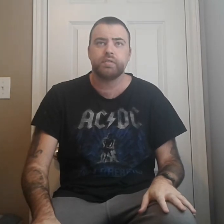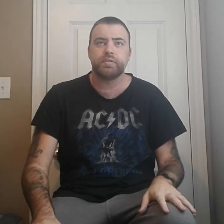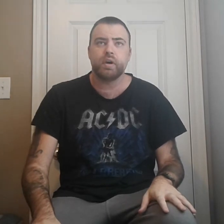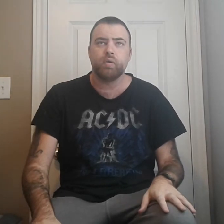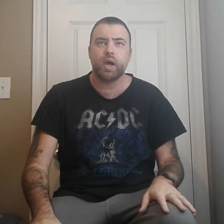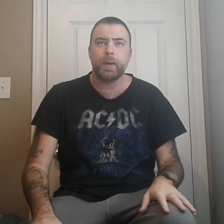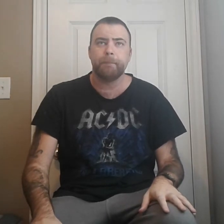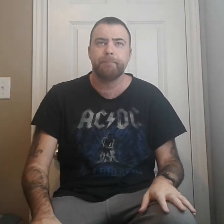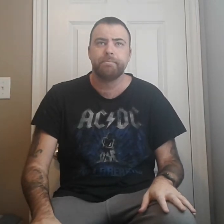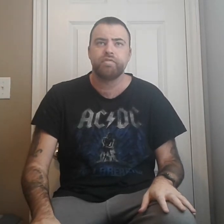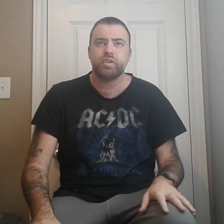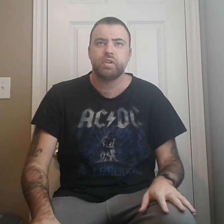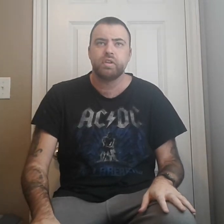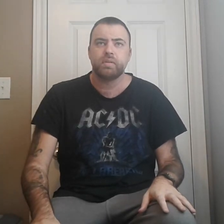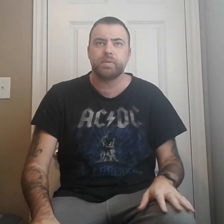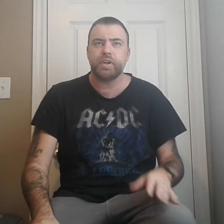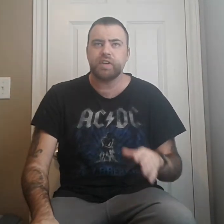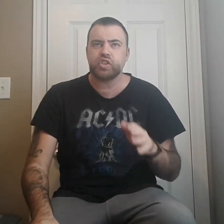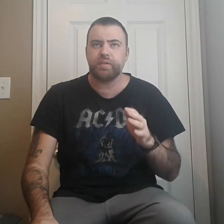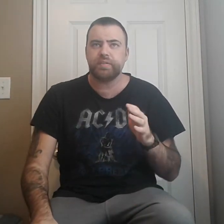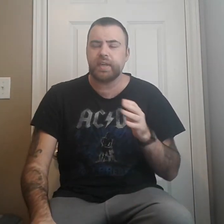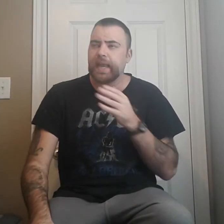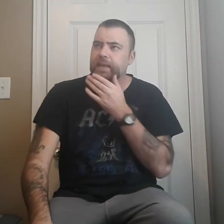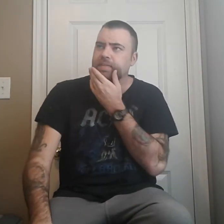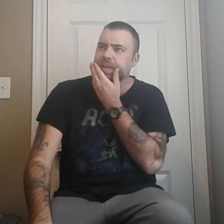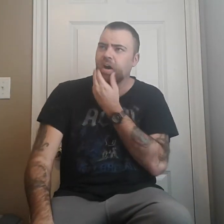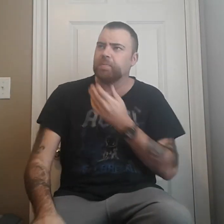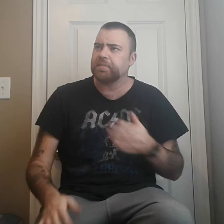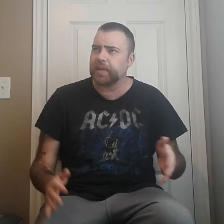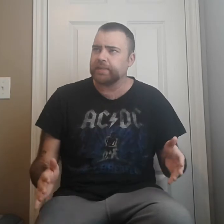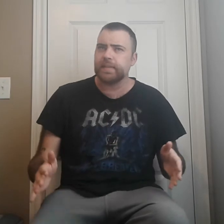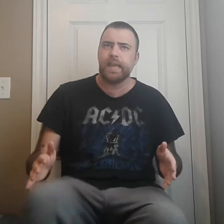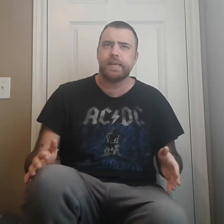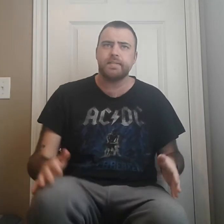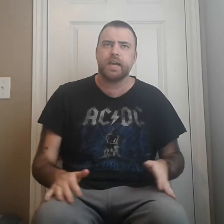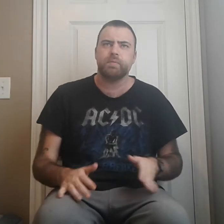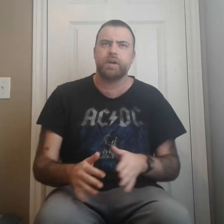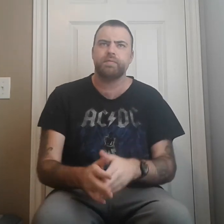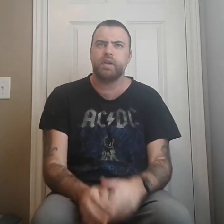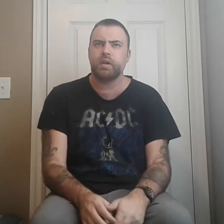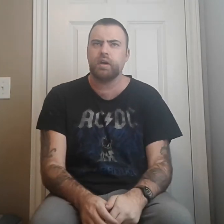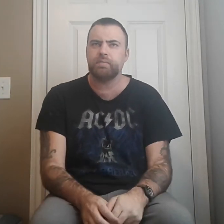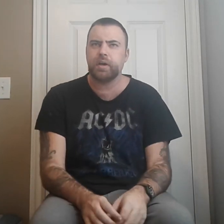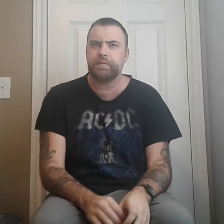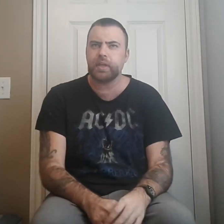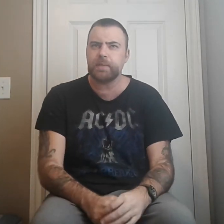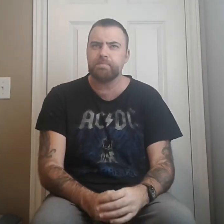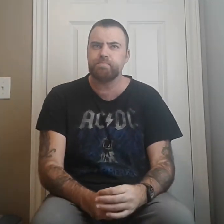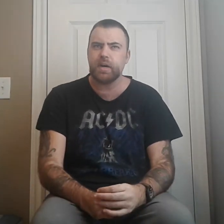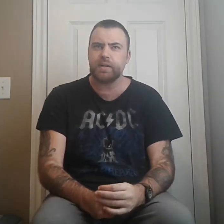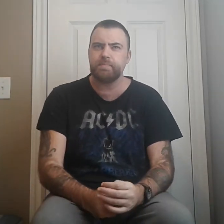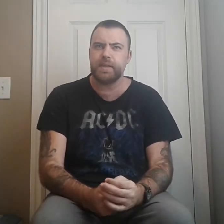so, um, pretty much I would say at the, almost at the end, um, I, I think it might have been,